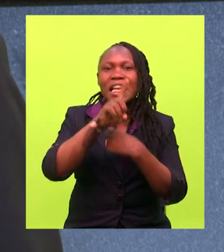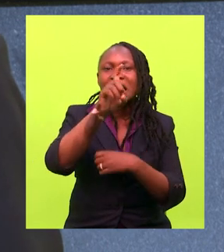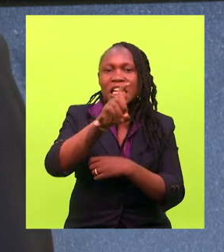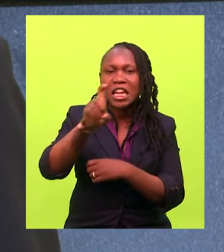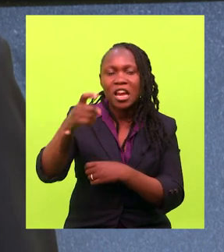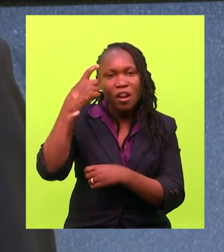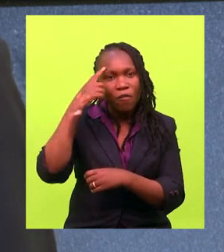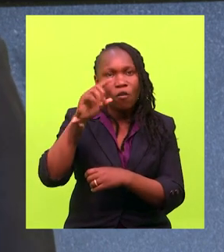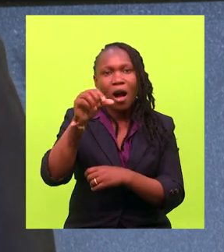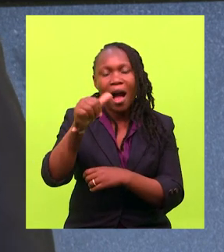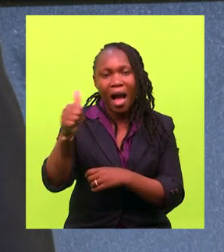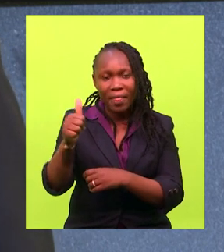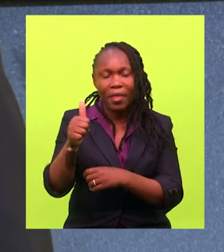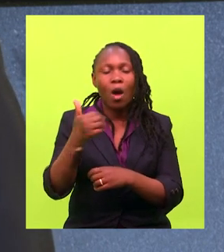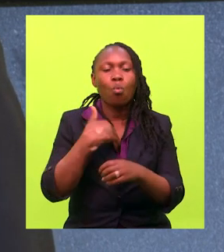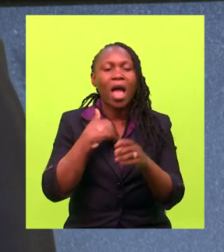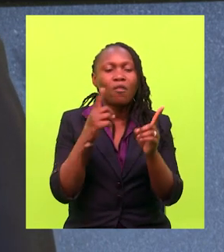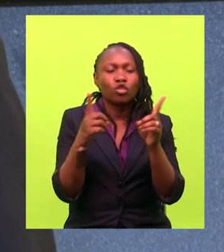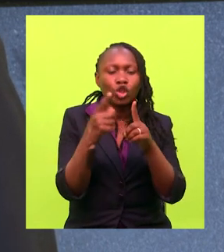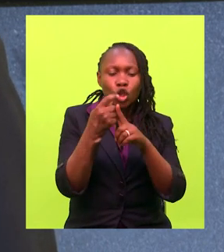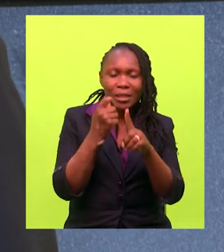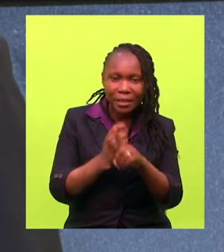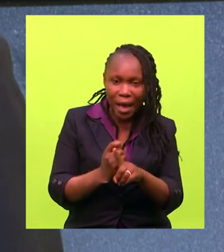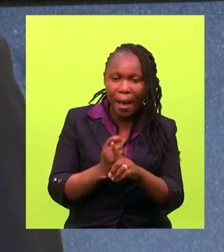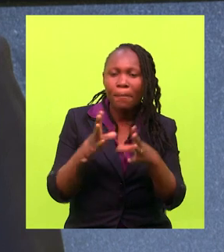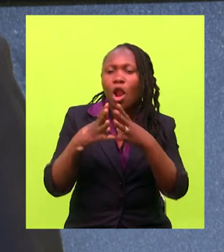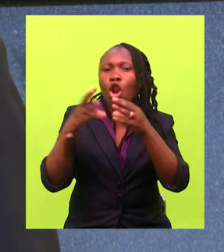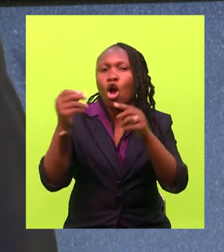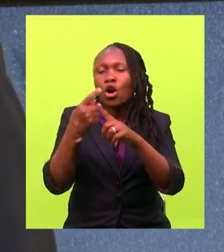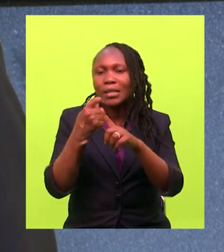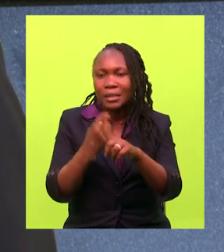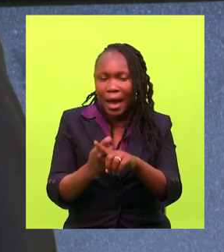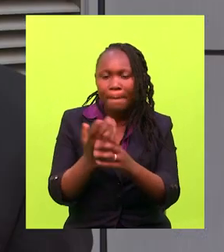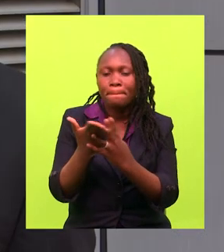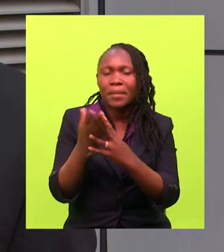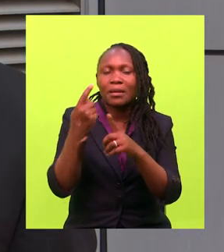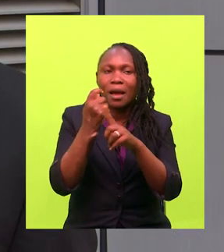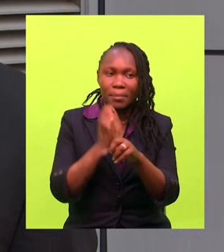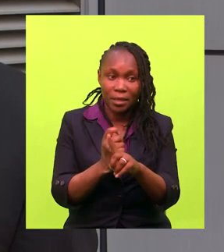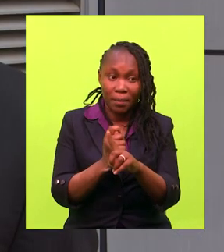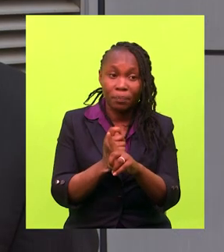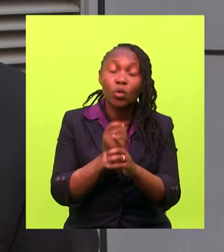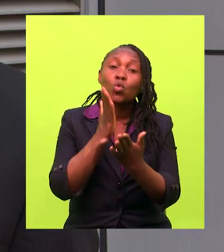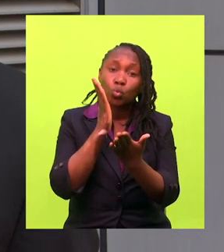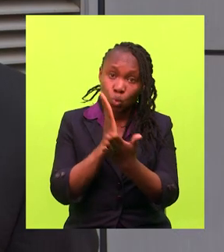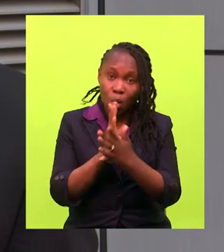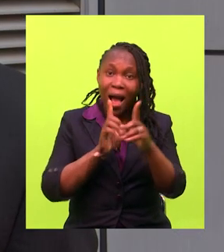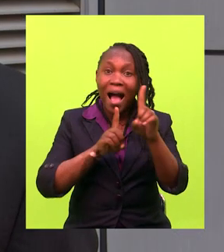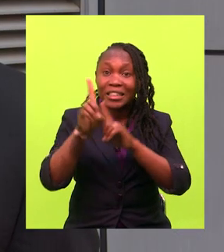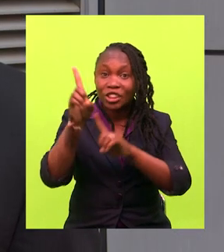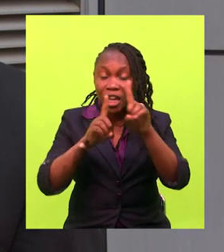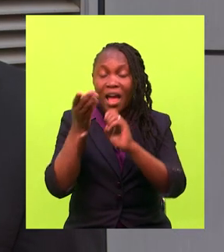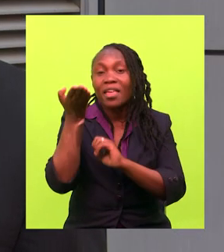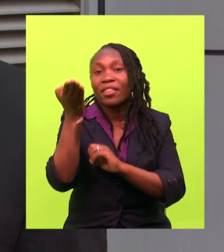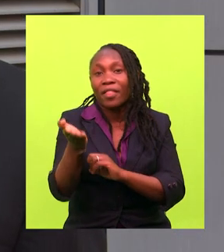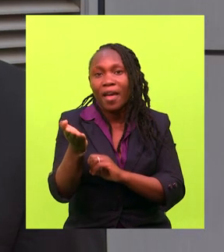to each corporate. There is short term, there is medium term needs and there is long term needs. So even as we say that there is still a journey to